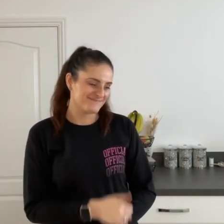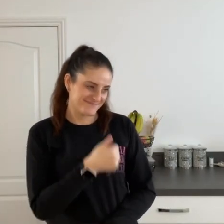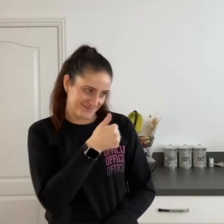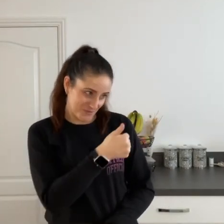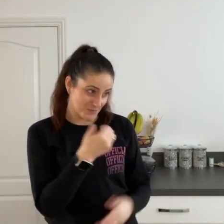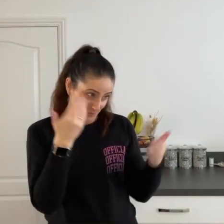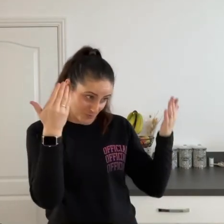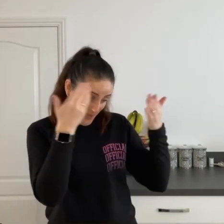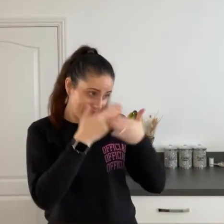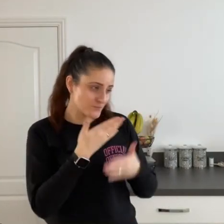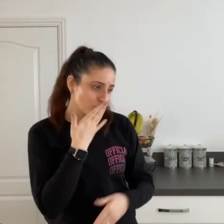Goodnight, love